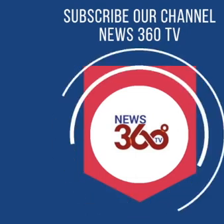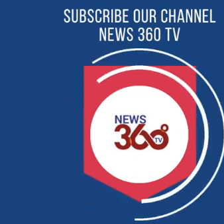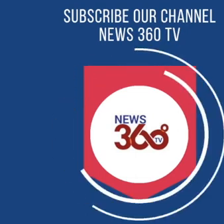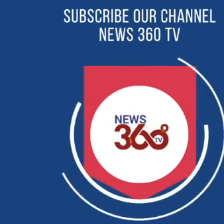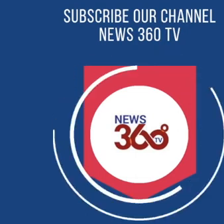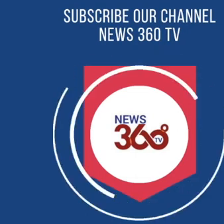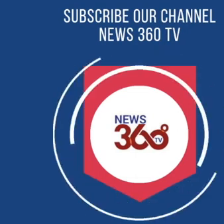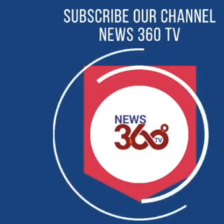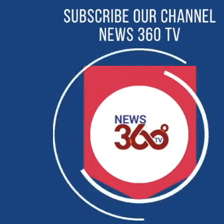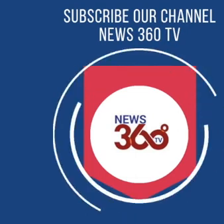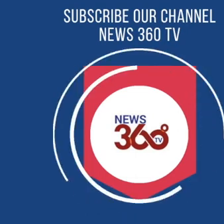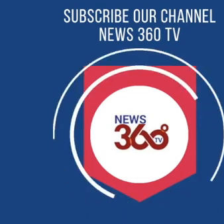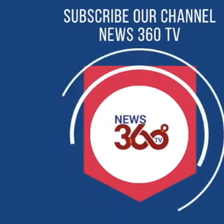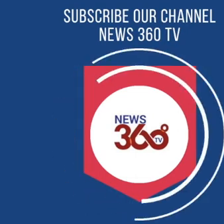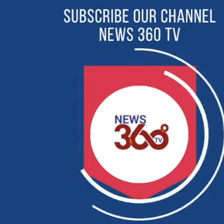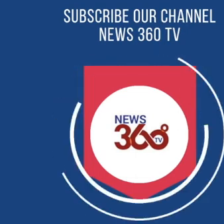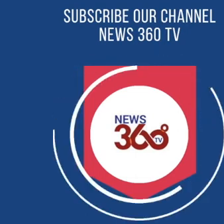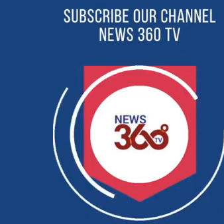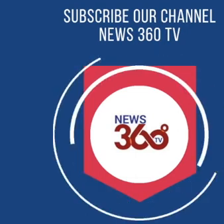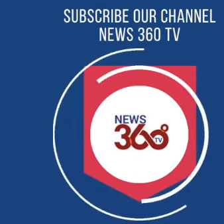Thank you. you. You